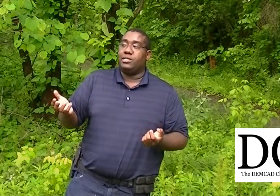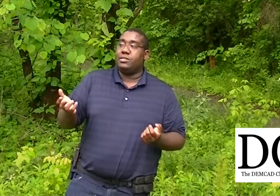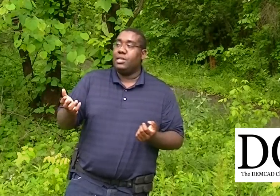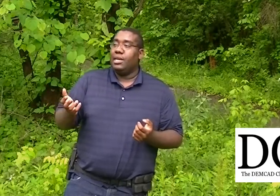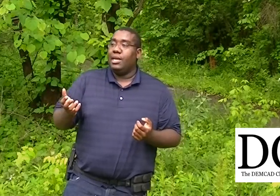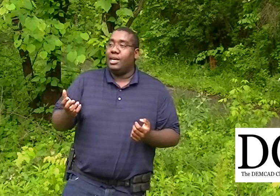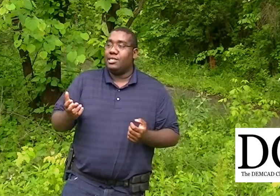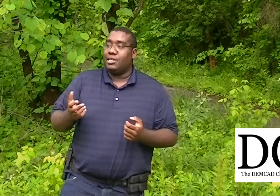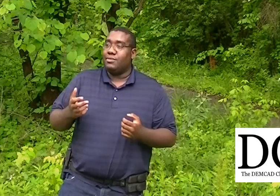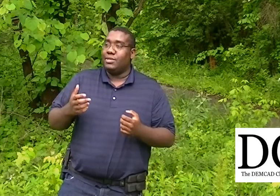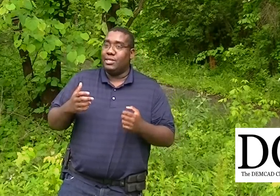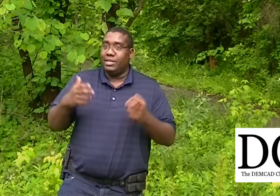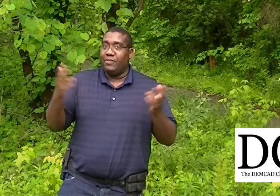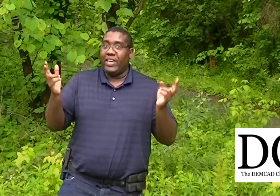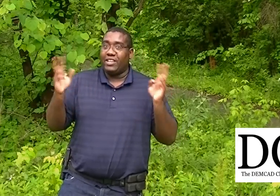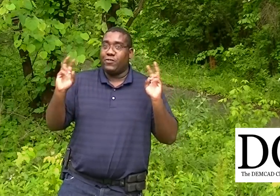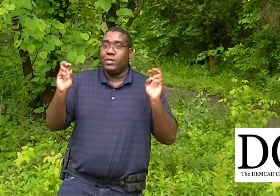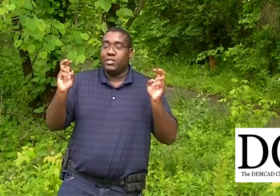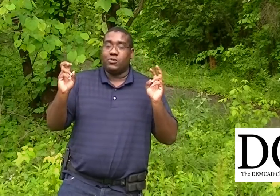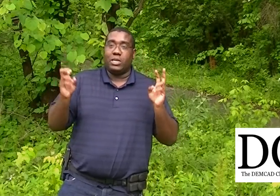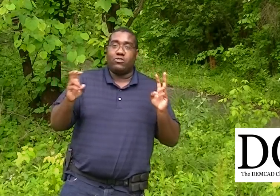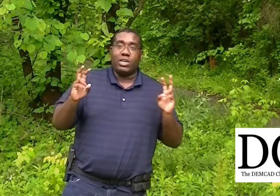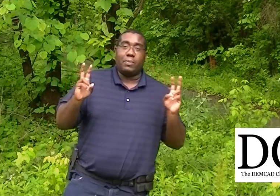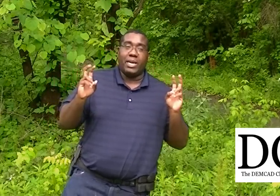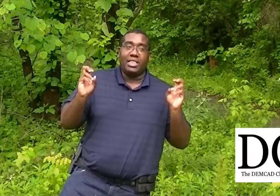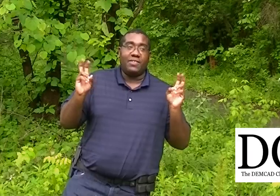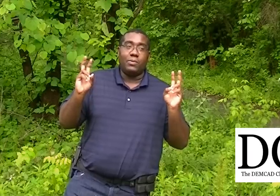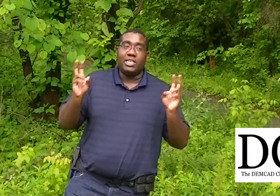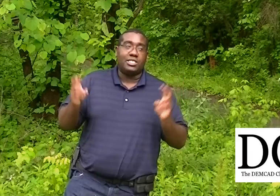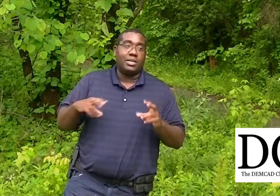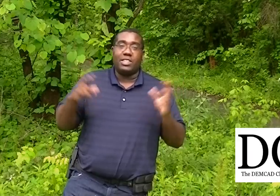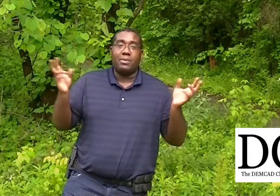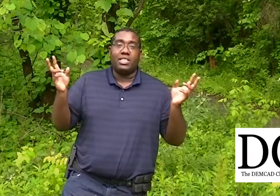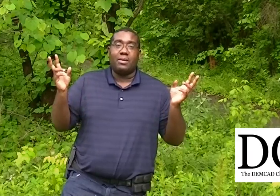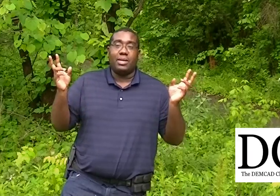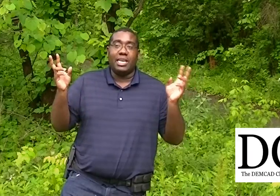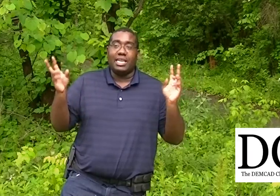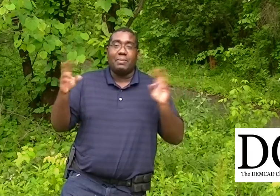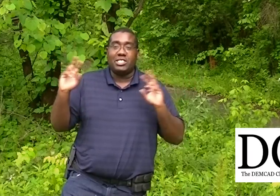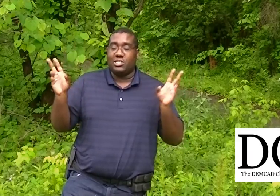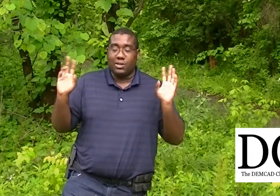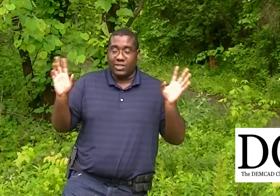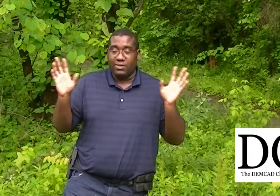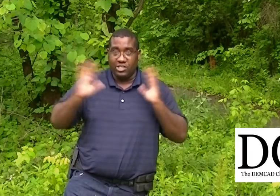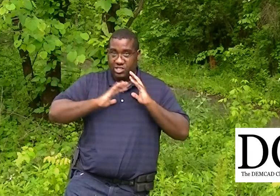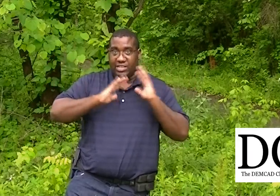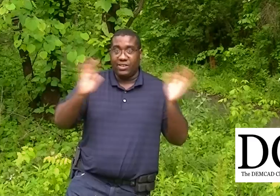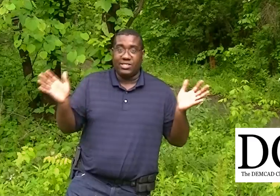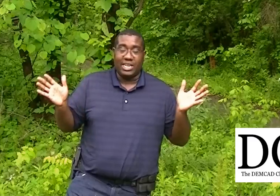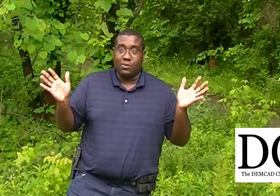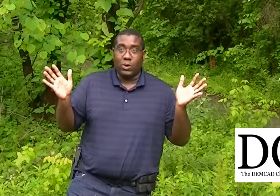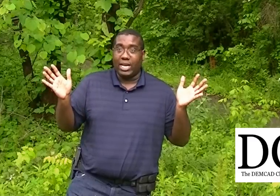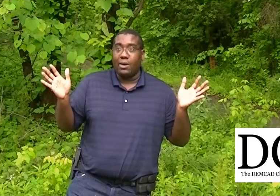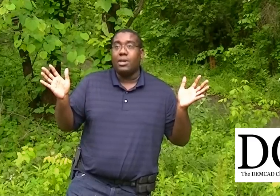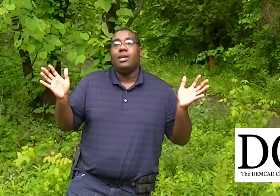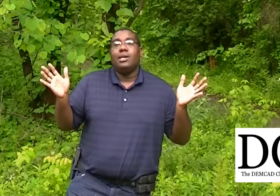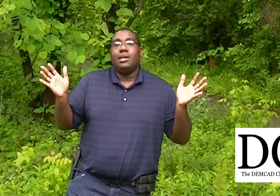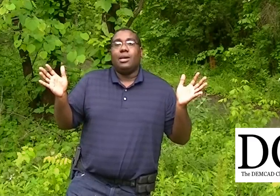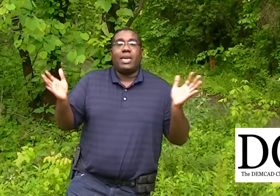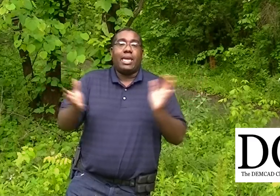in the fast food industry to try to pay living wages. The economics just aren't there. They're just not there. It's not going to work out. Okay,